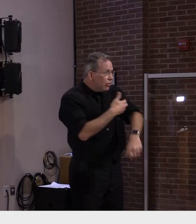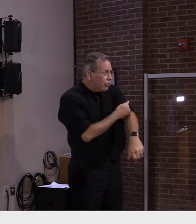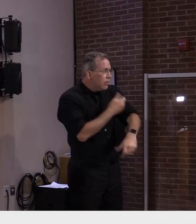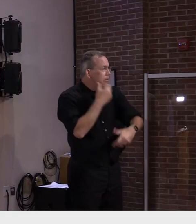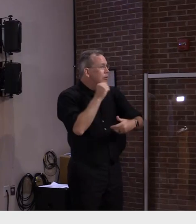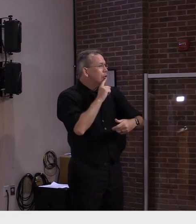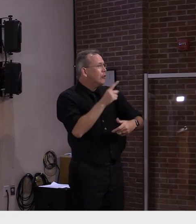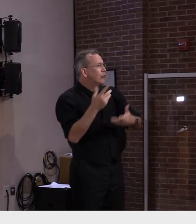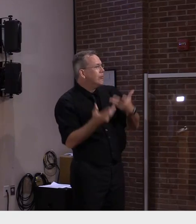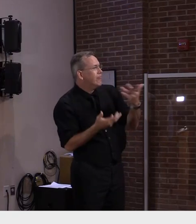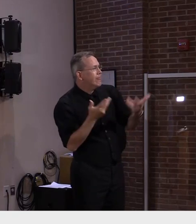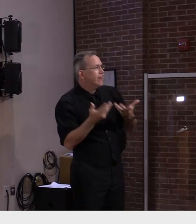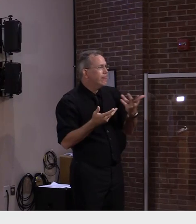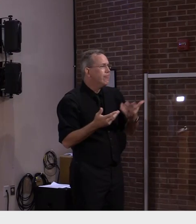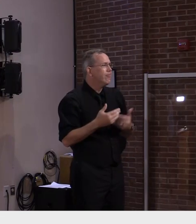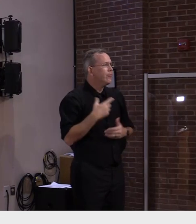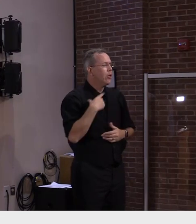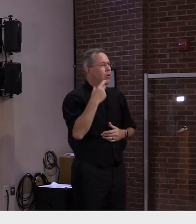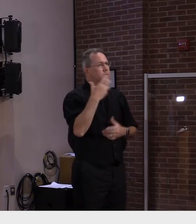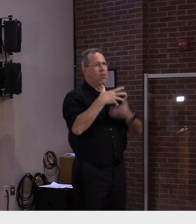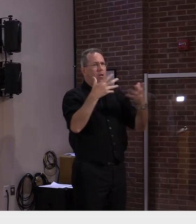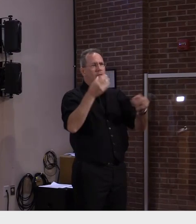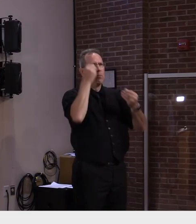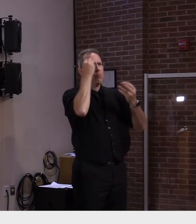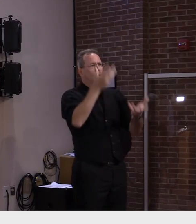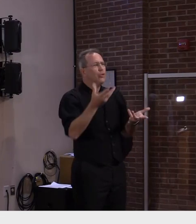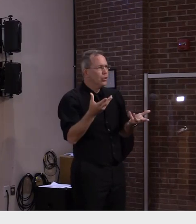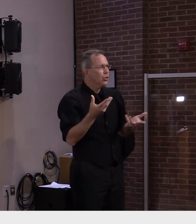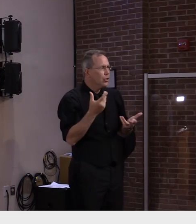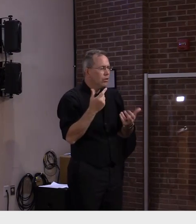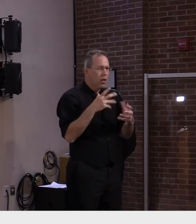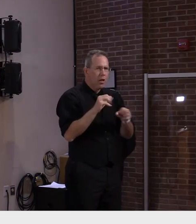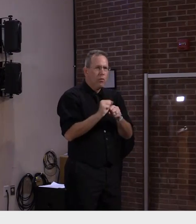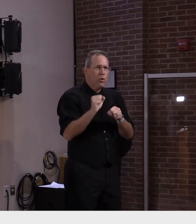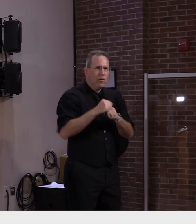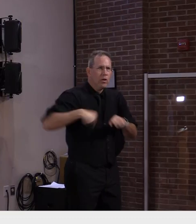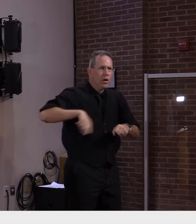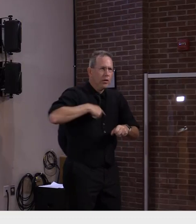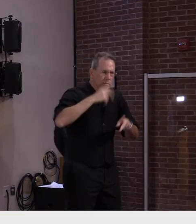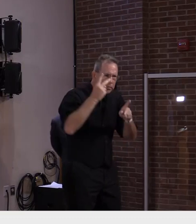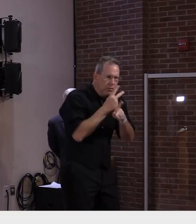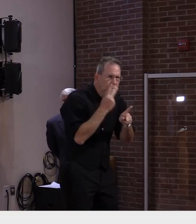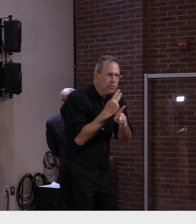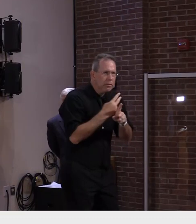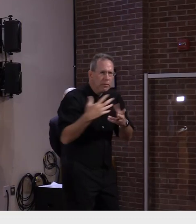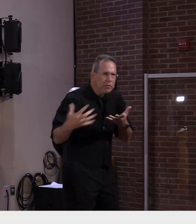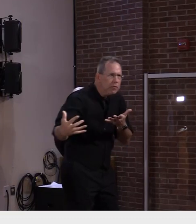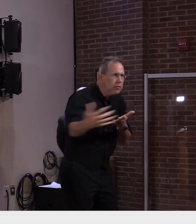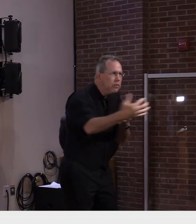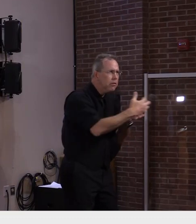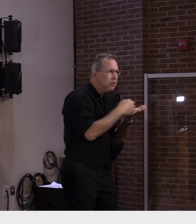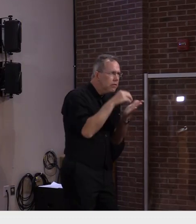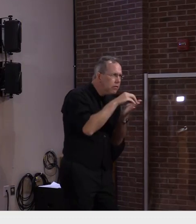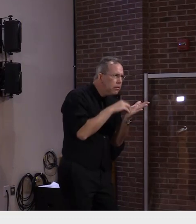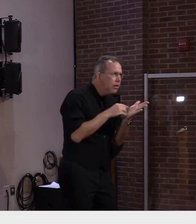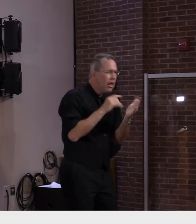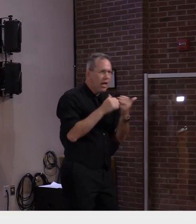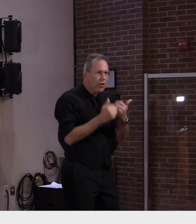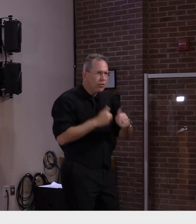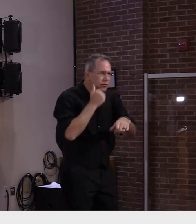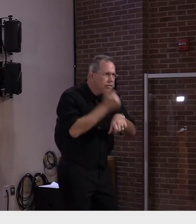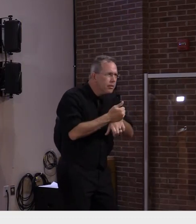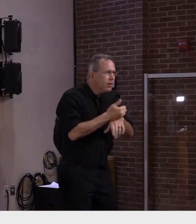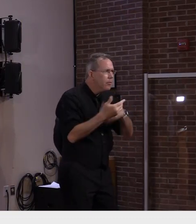a huge effort. And it wouldn't be something that everyone could easily accomplish in the confines of their own doctor's office.